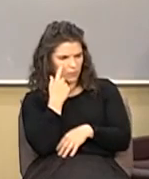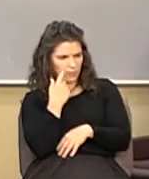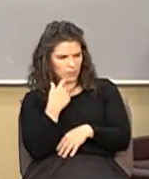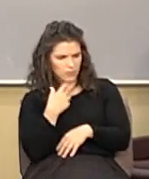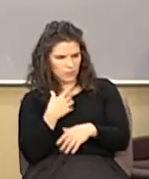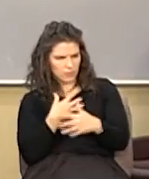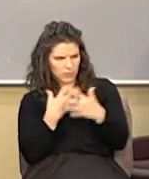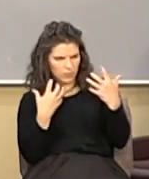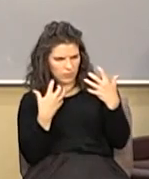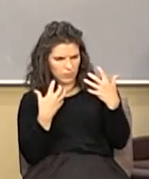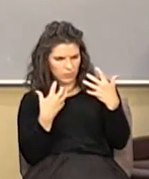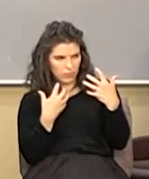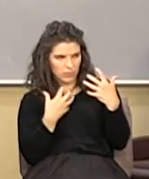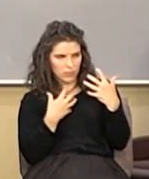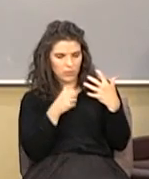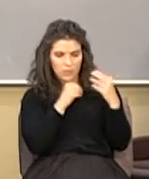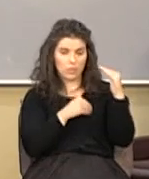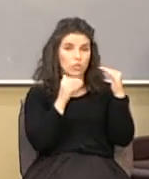and the injustice